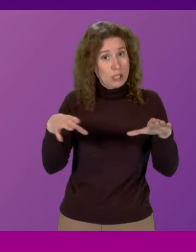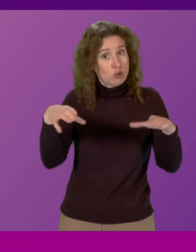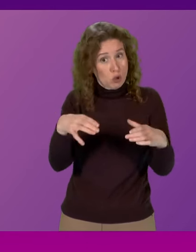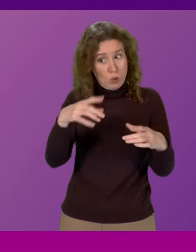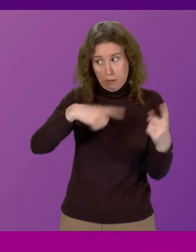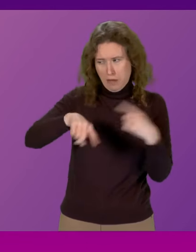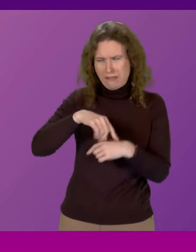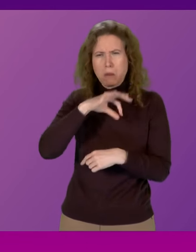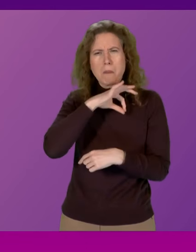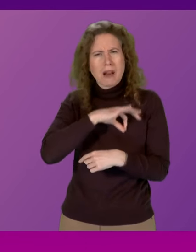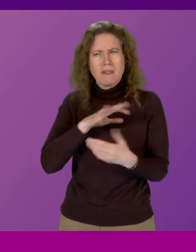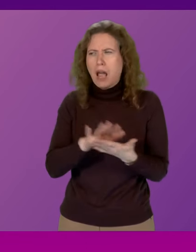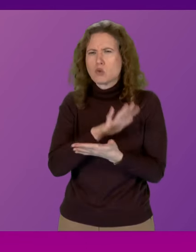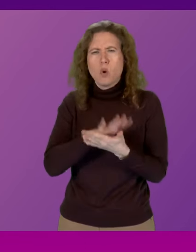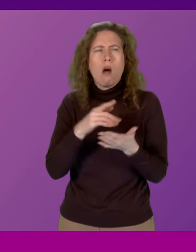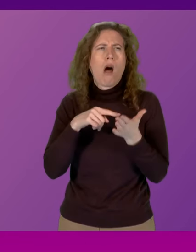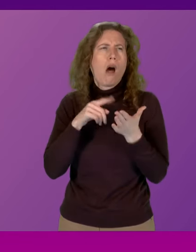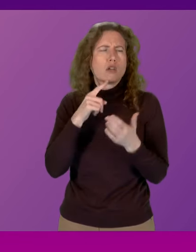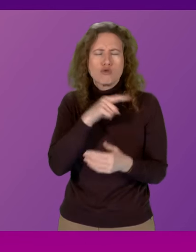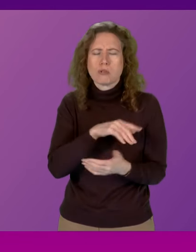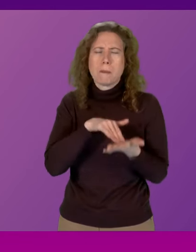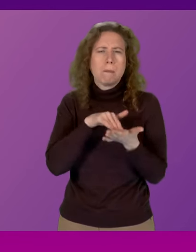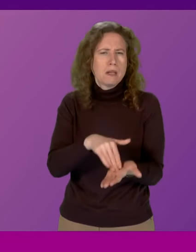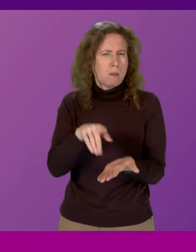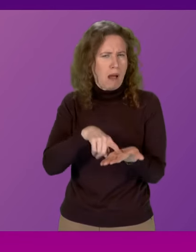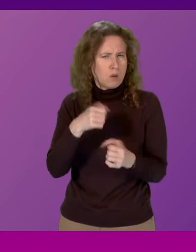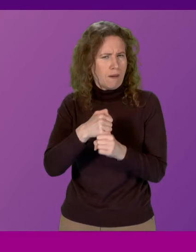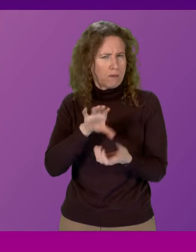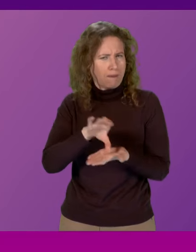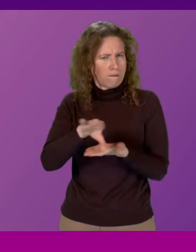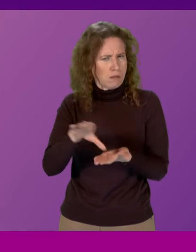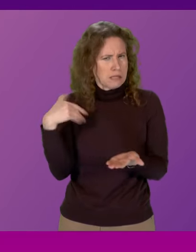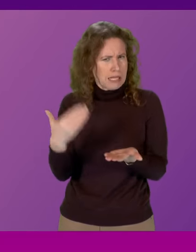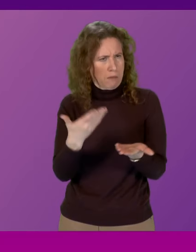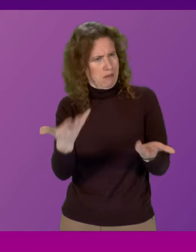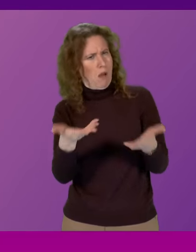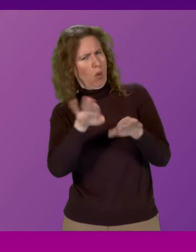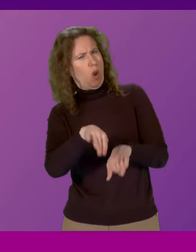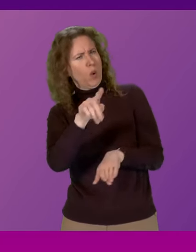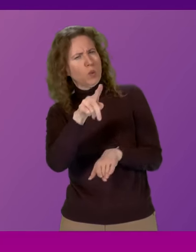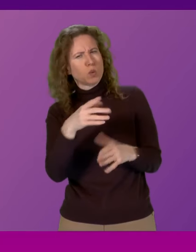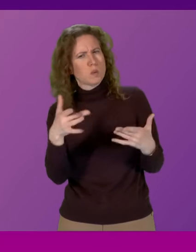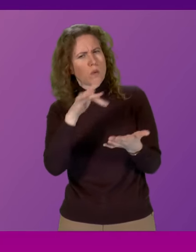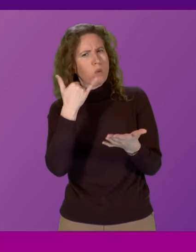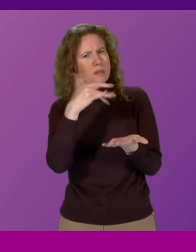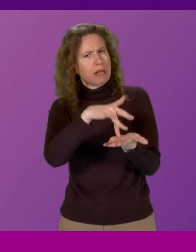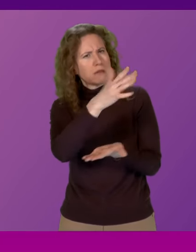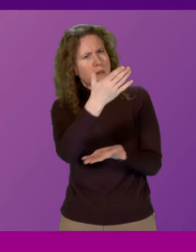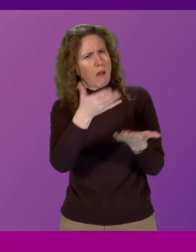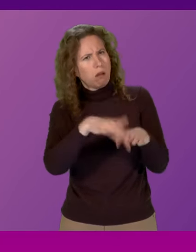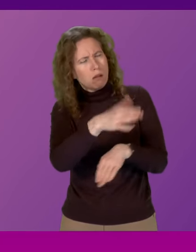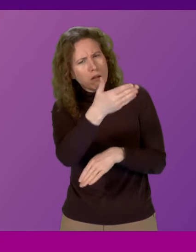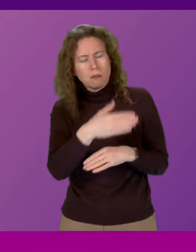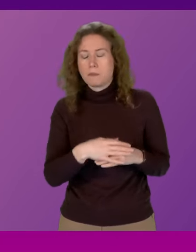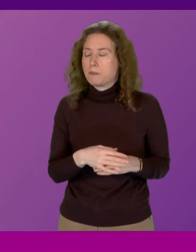benefited and enjoyed hundreds of millions of pounds of government funding First Minister Well I'm sure that the